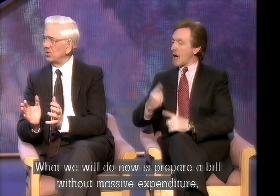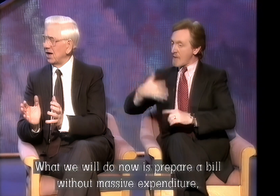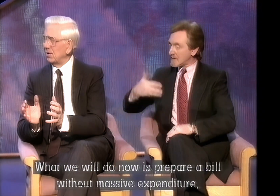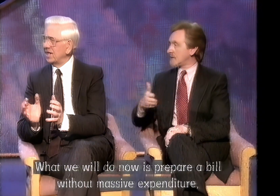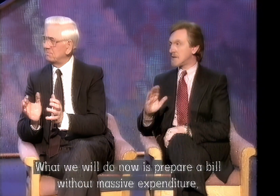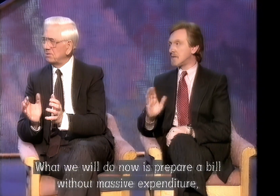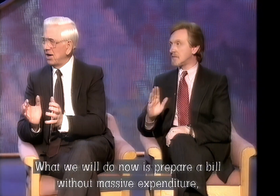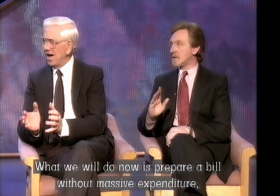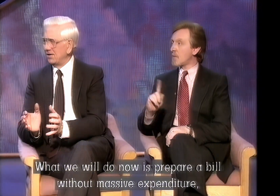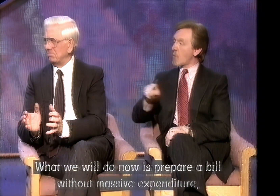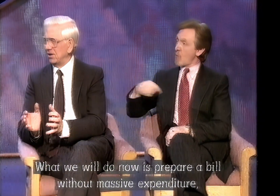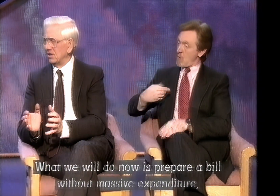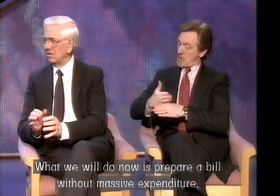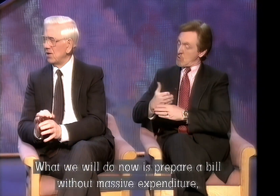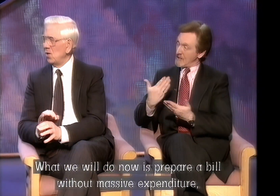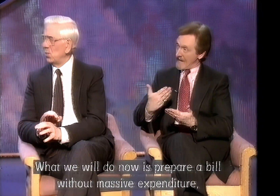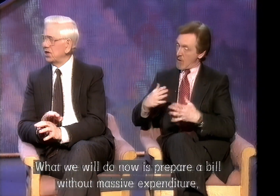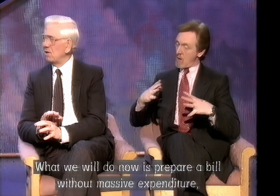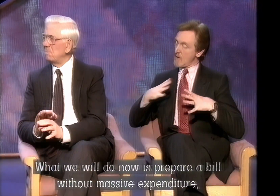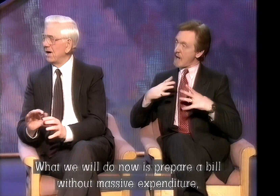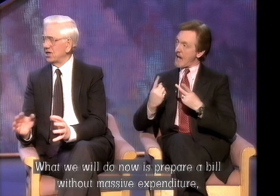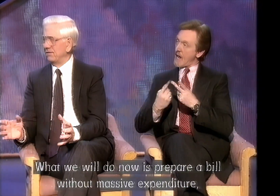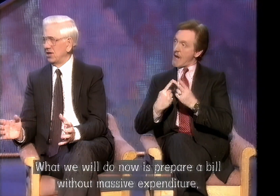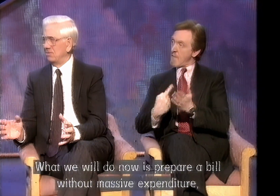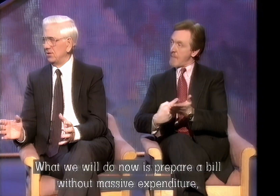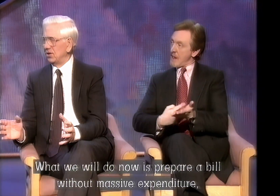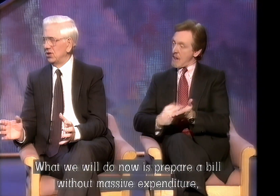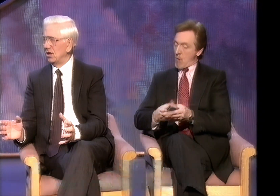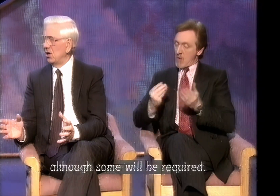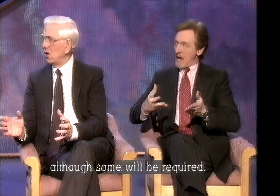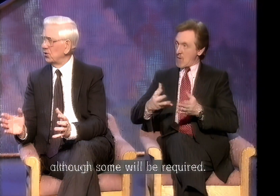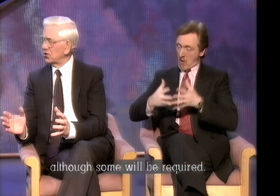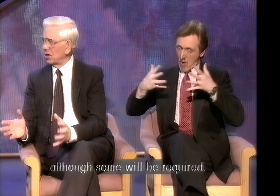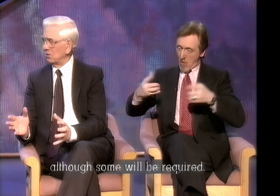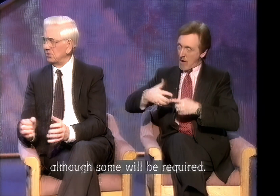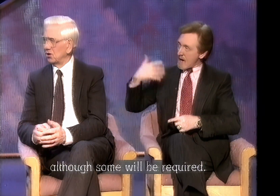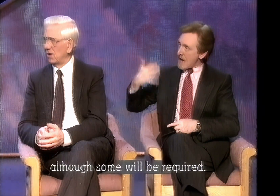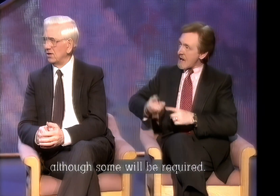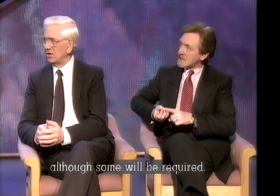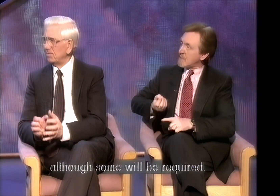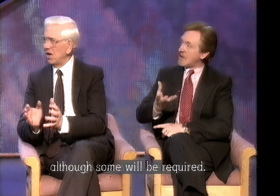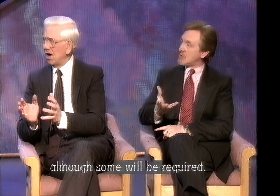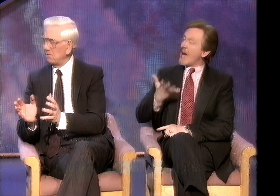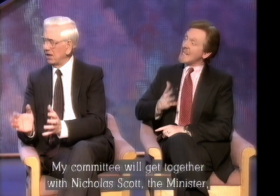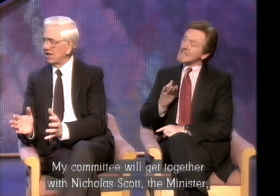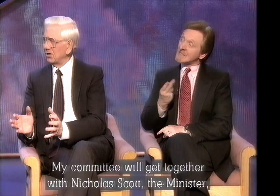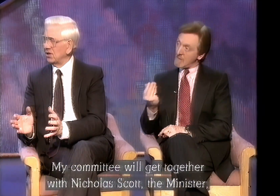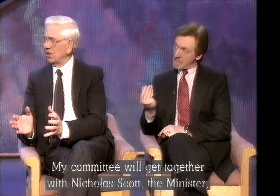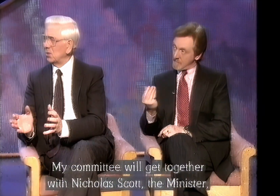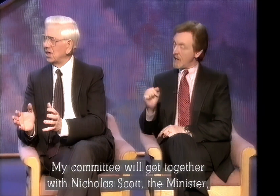now is prepare a bill without massive expenditure, although some would be required. And my committee will get